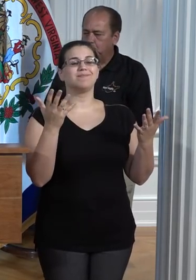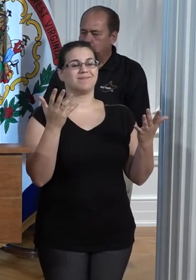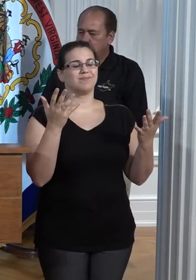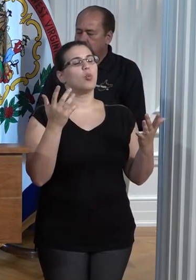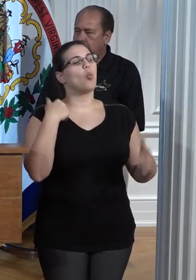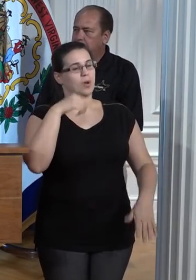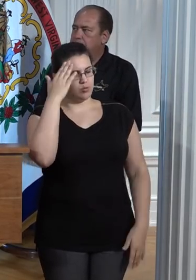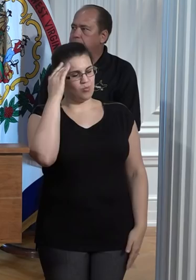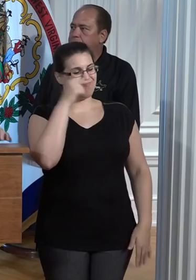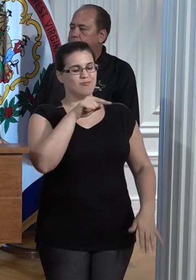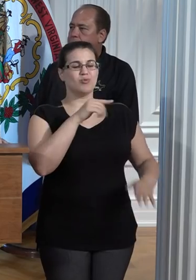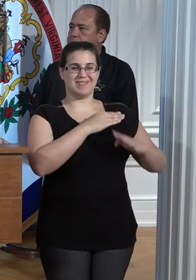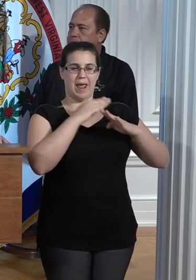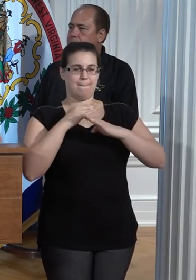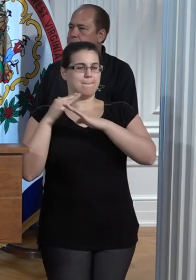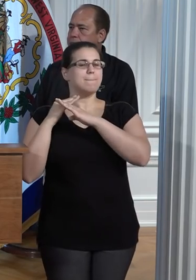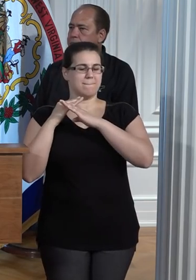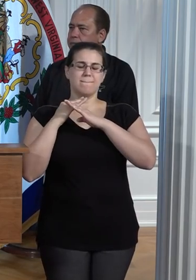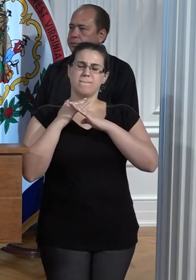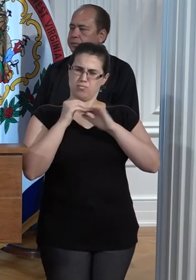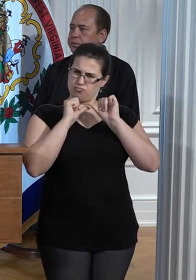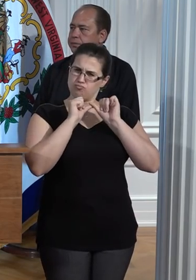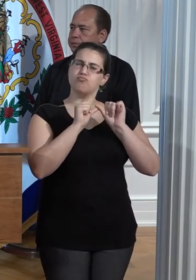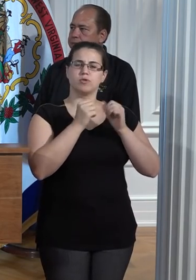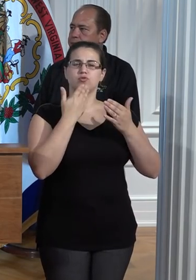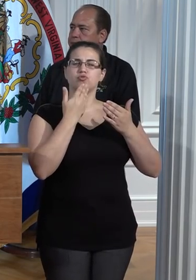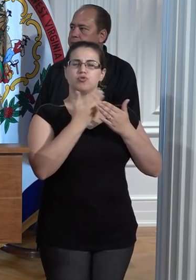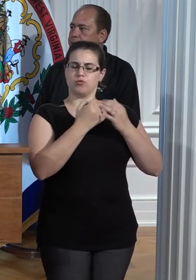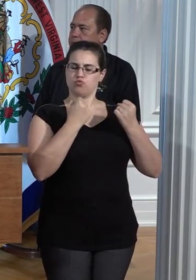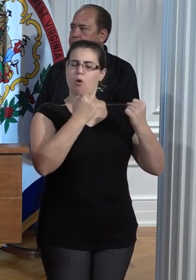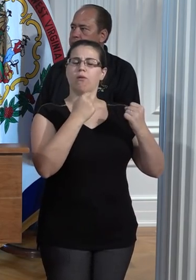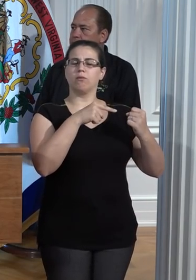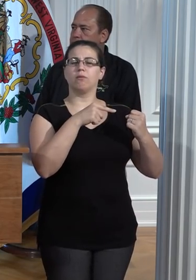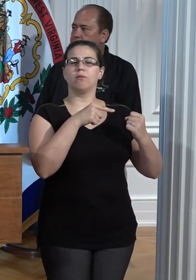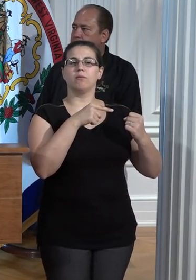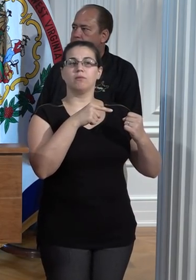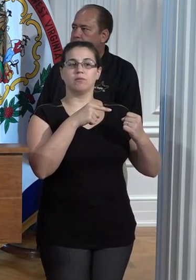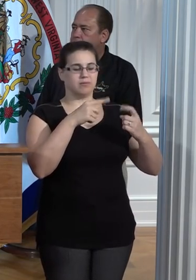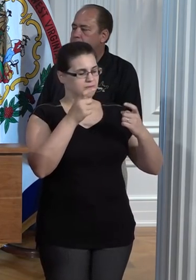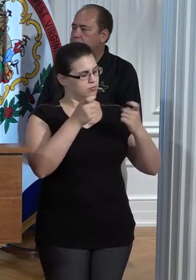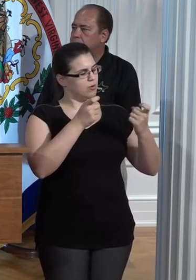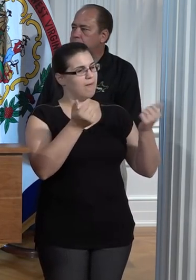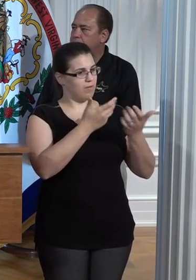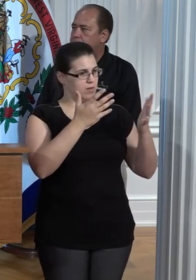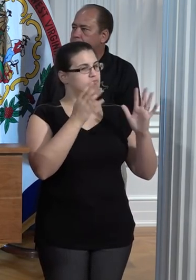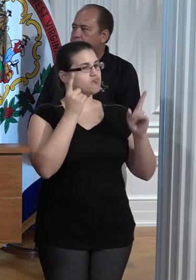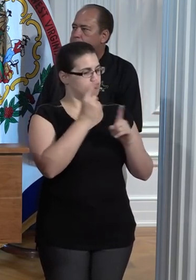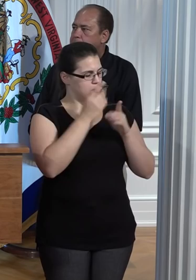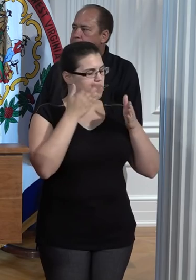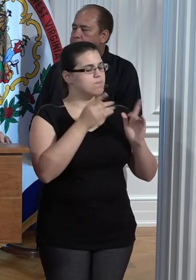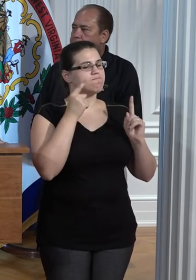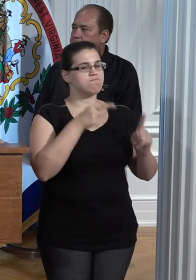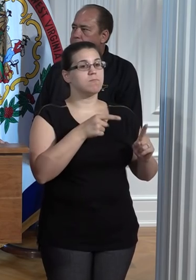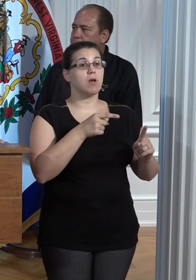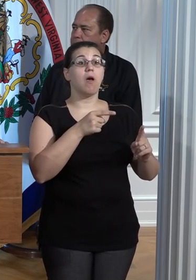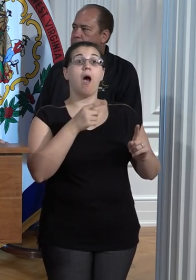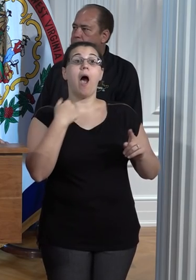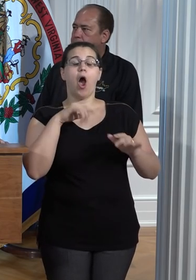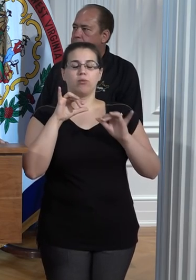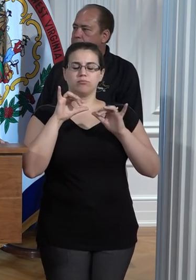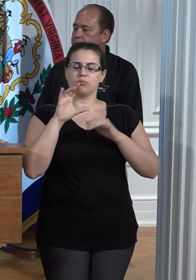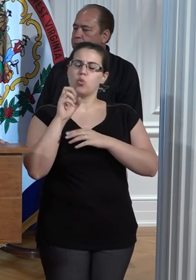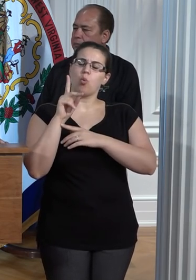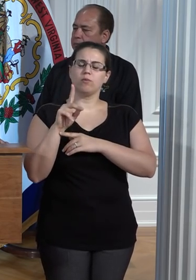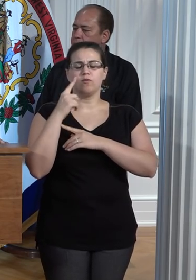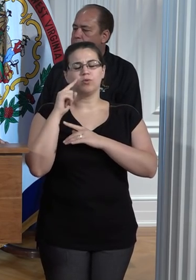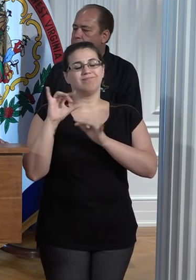certainly stable, they are safe, containing the water as designed, and that the Corps of Engineers is fully involved with